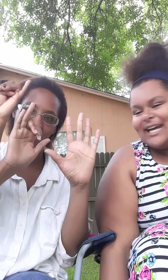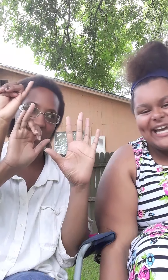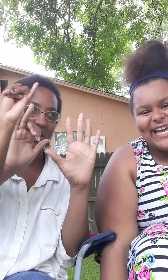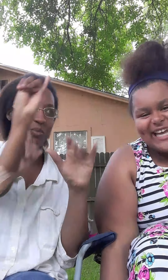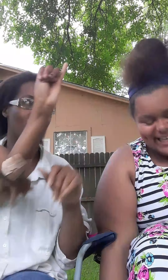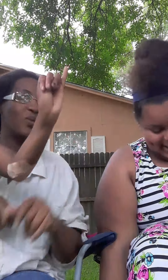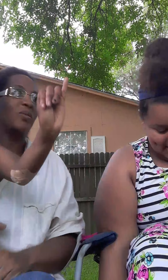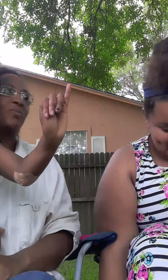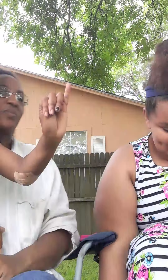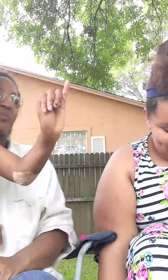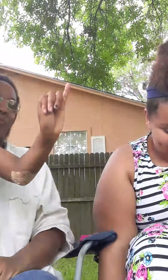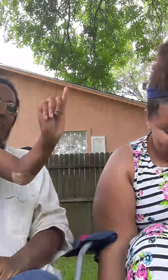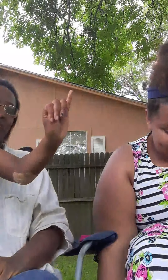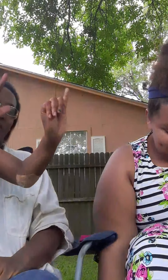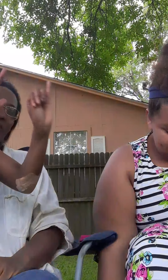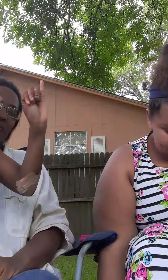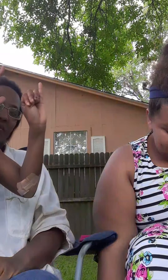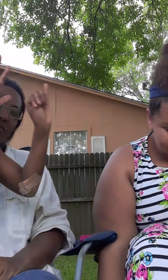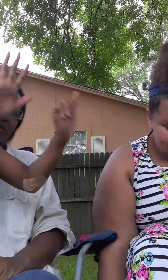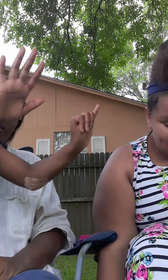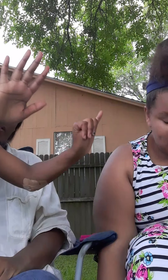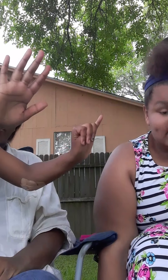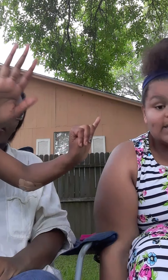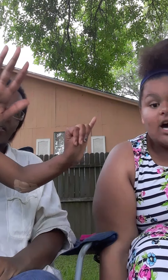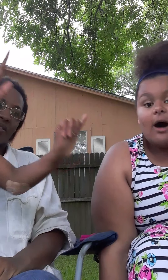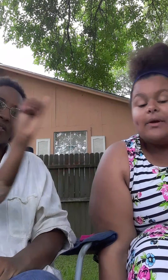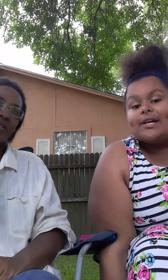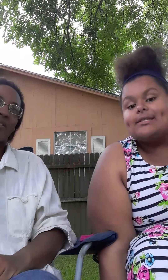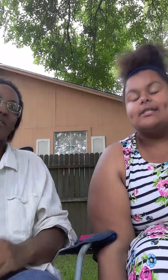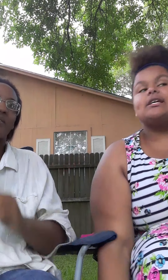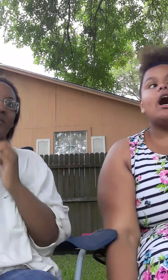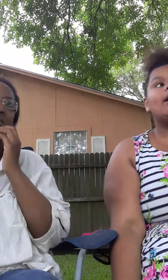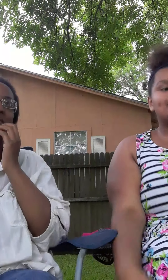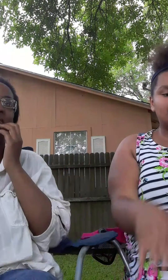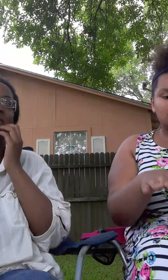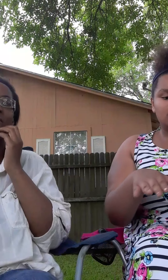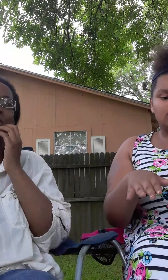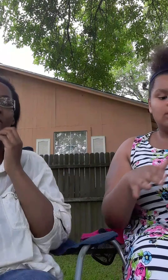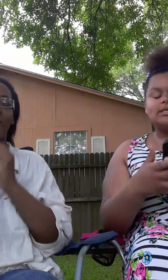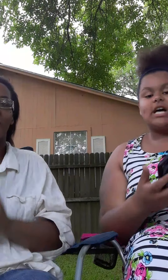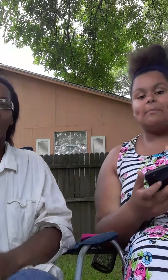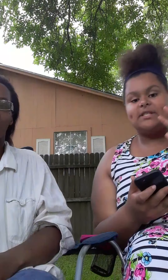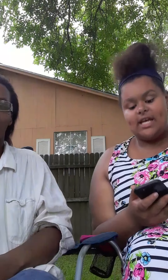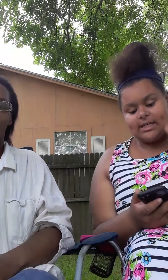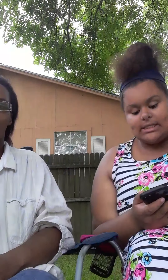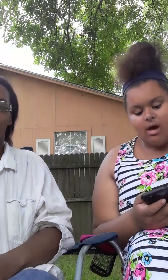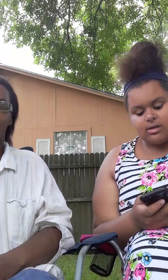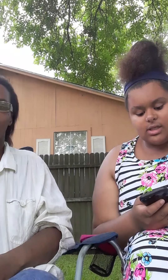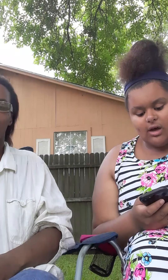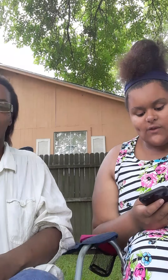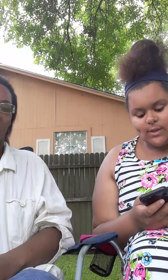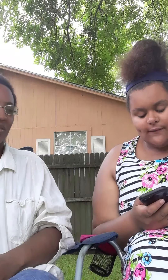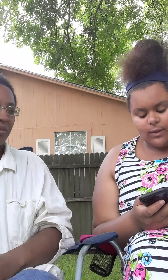Except two I have Here's the top Here's the top I know Top 10 songs of 2014